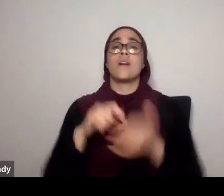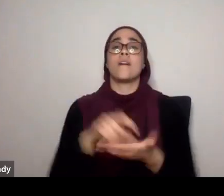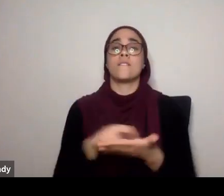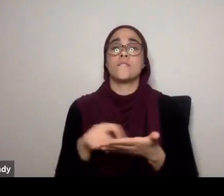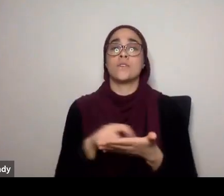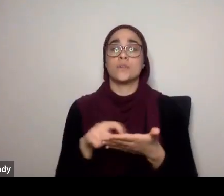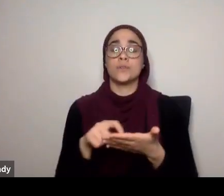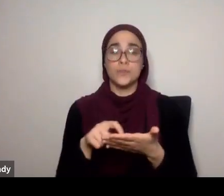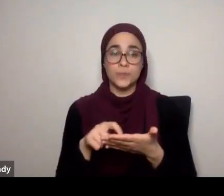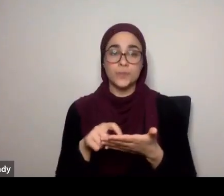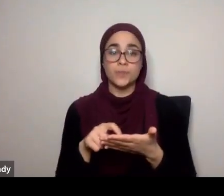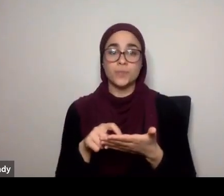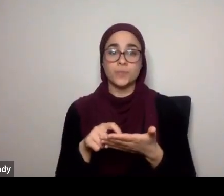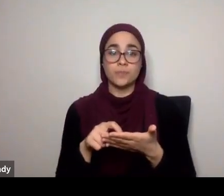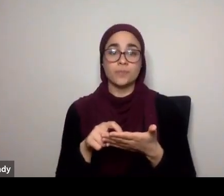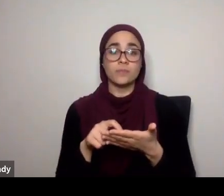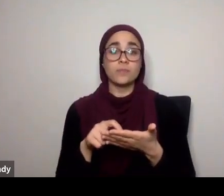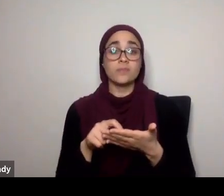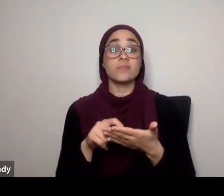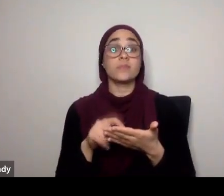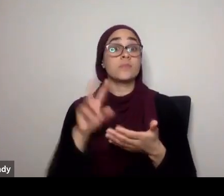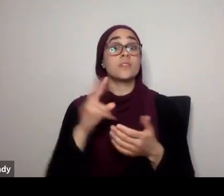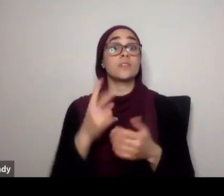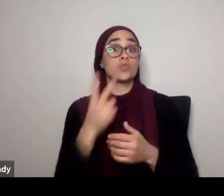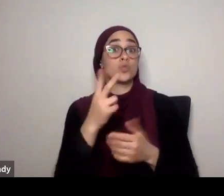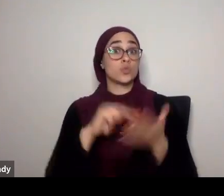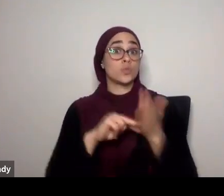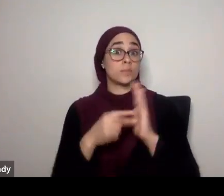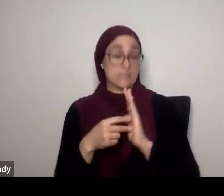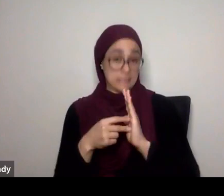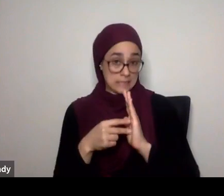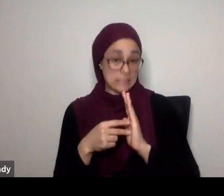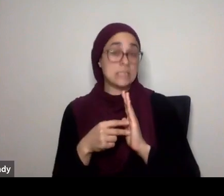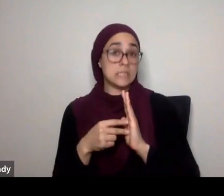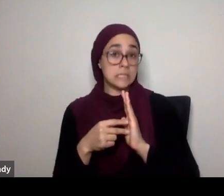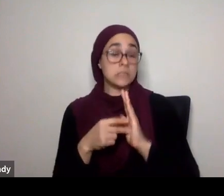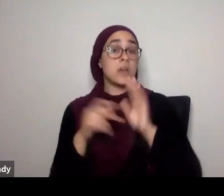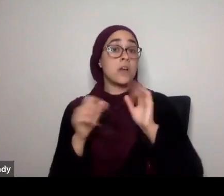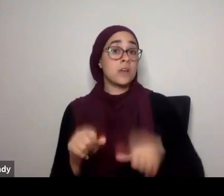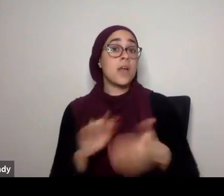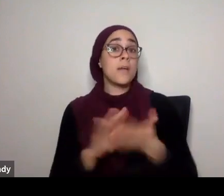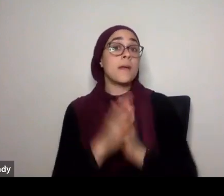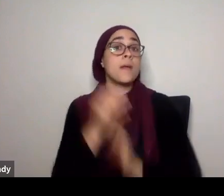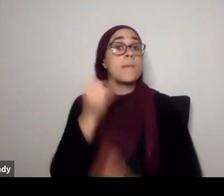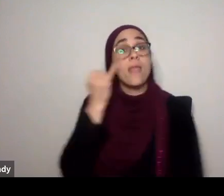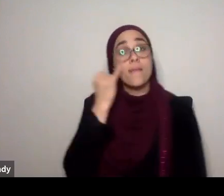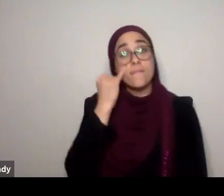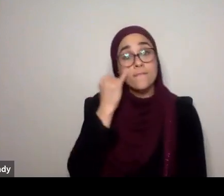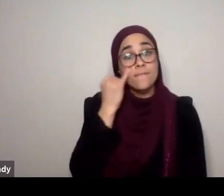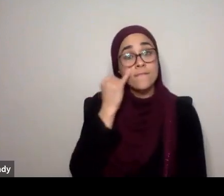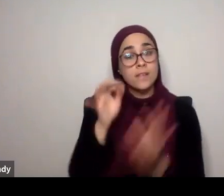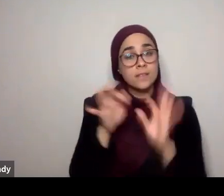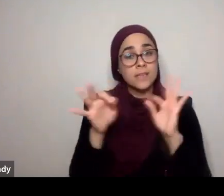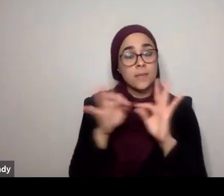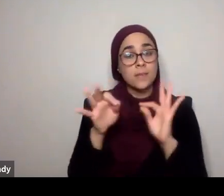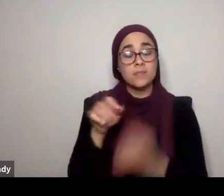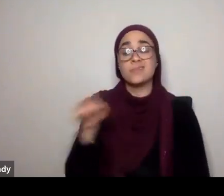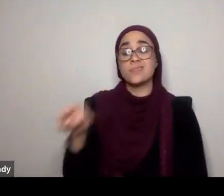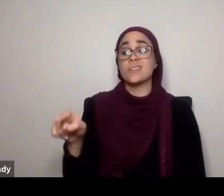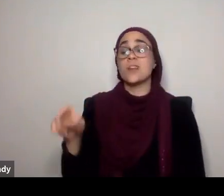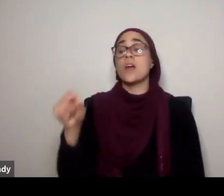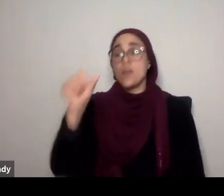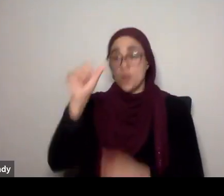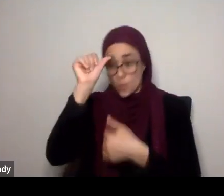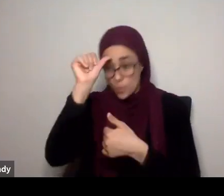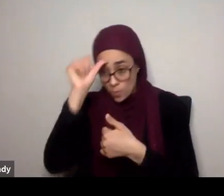excellent, what's the second way, that we can read this, it could read it basically, as a conditional statement, remind when, and if the